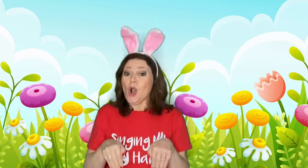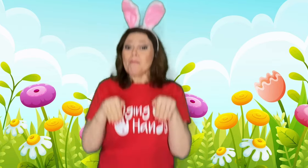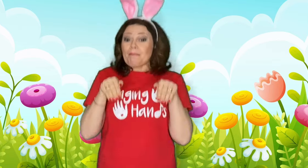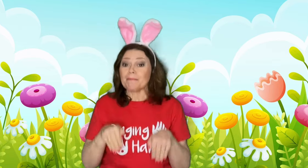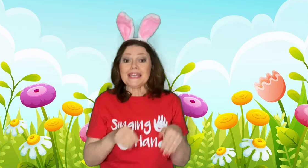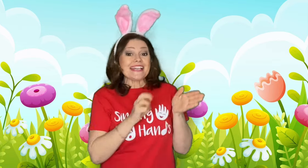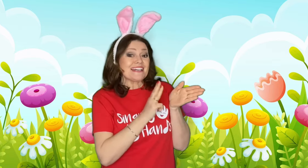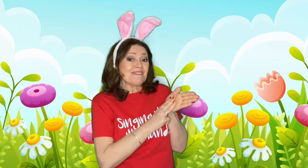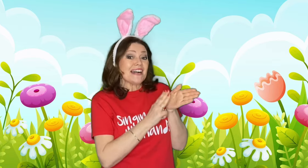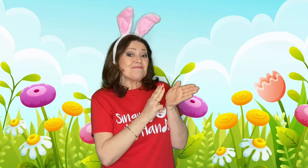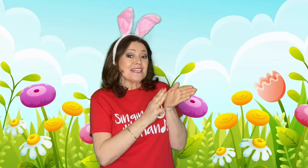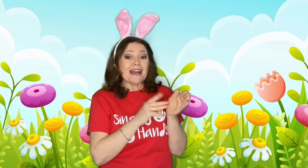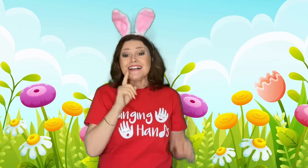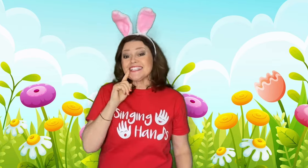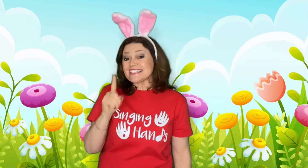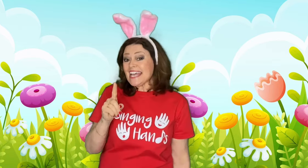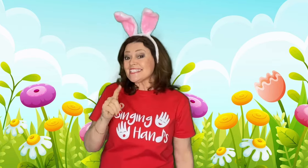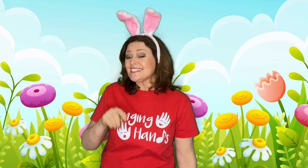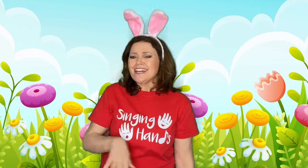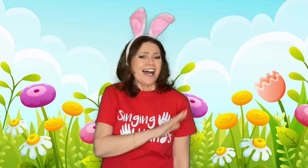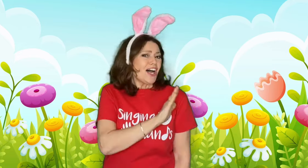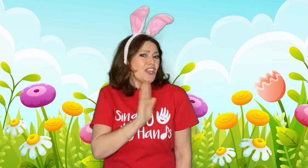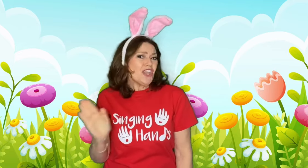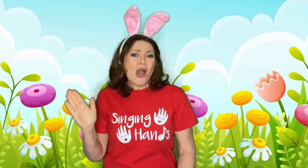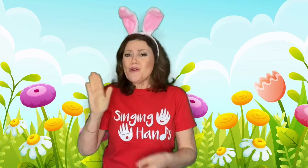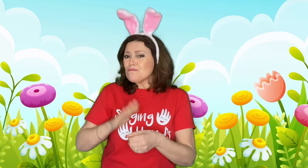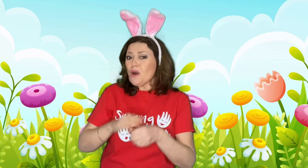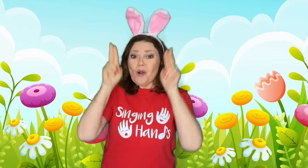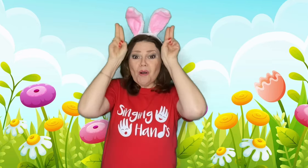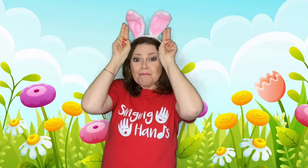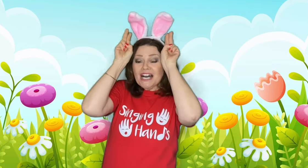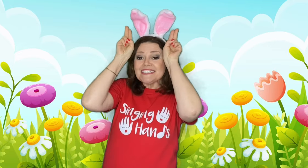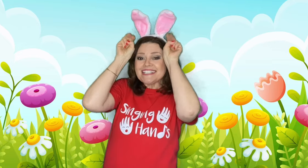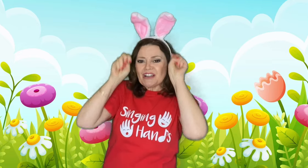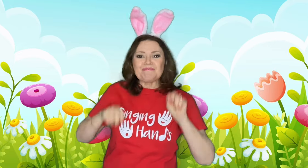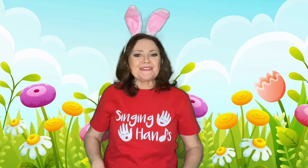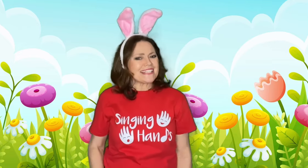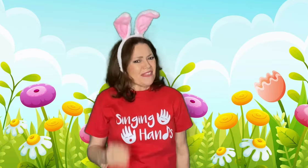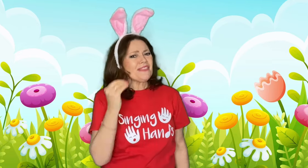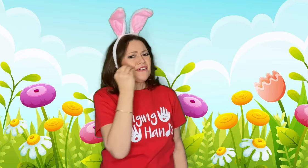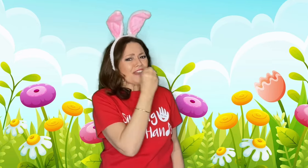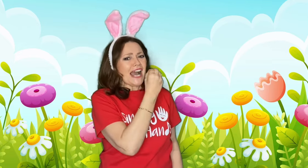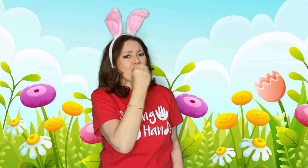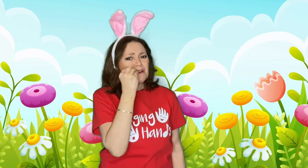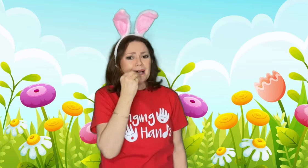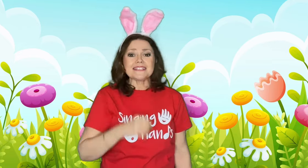-hopping and Mummy Bunny said, No more bunnies hopping in the flower bed.